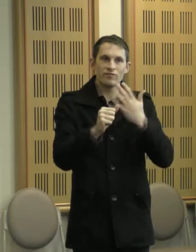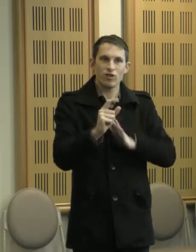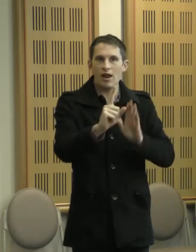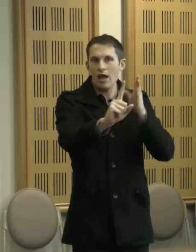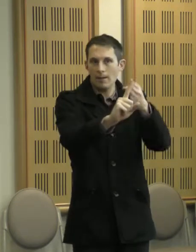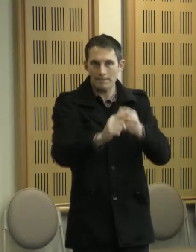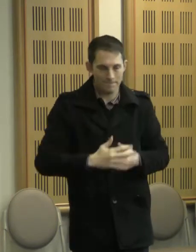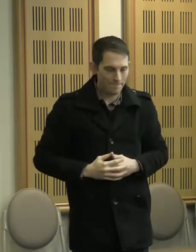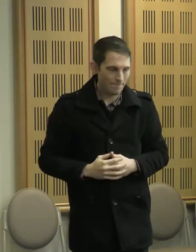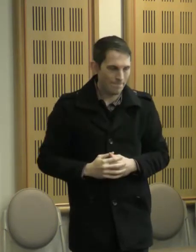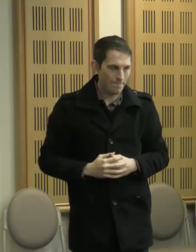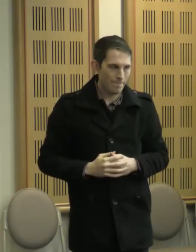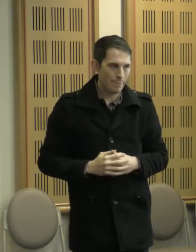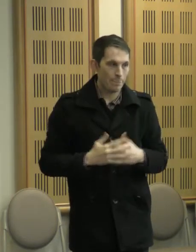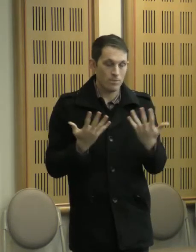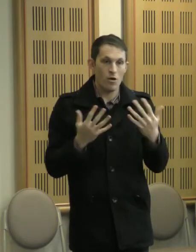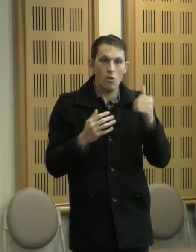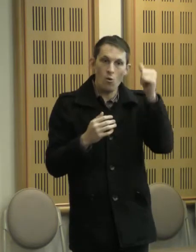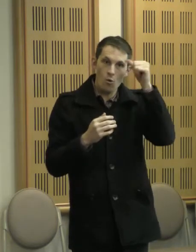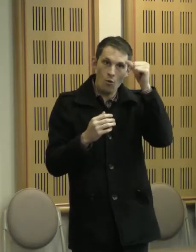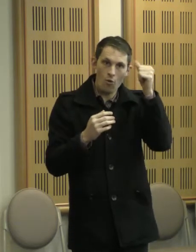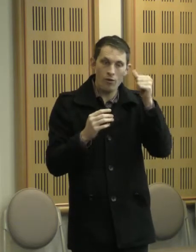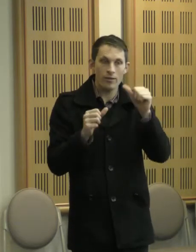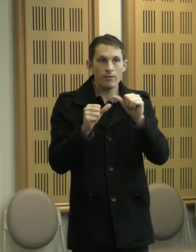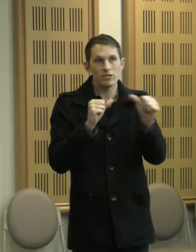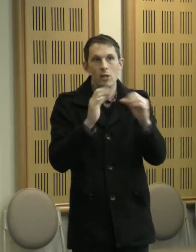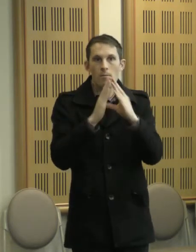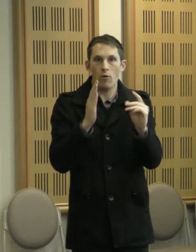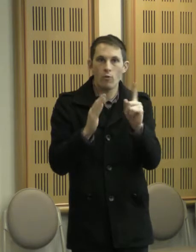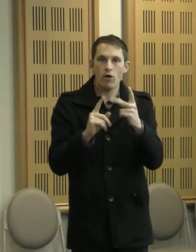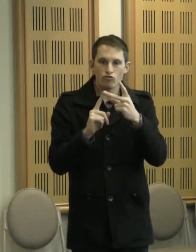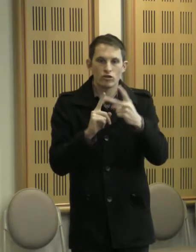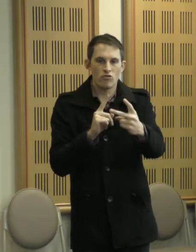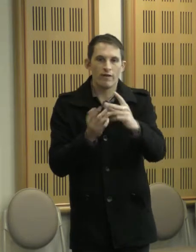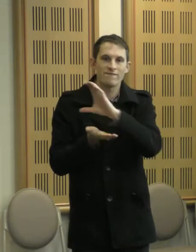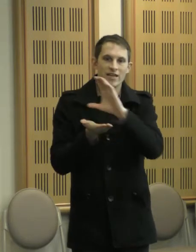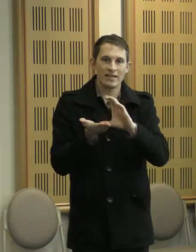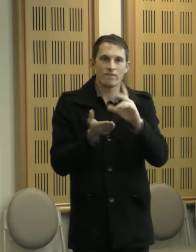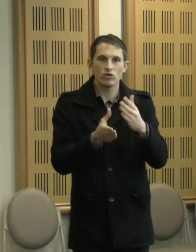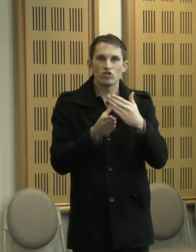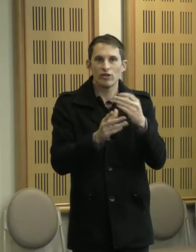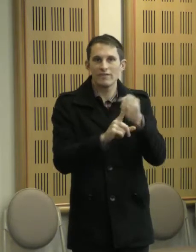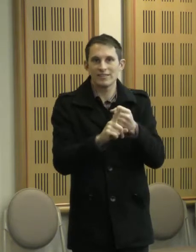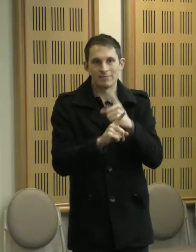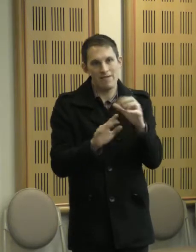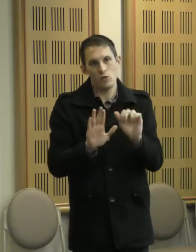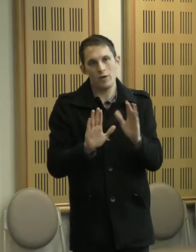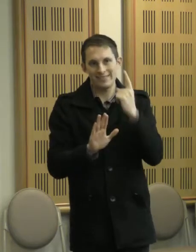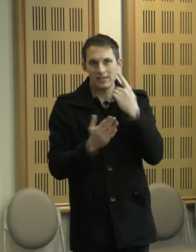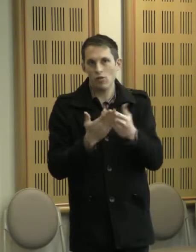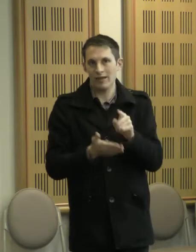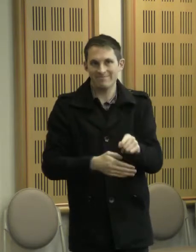Of course the ideal model is recurrent funding for Indigenous advocacy, but we'll have to wait and see on that one.